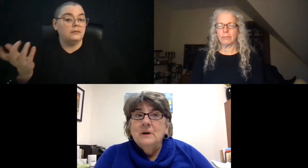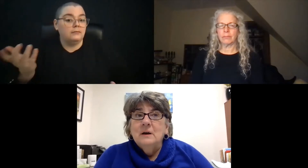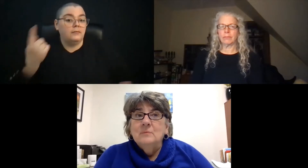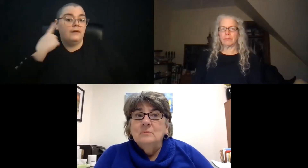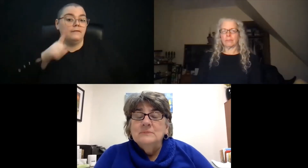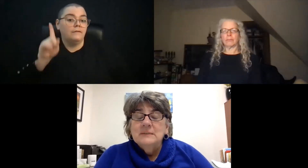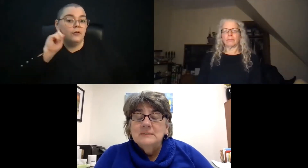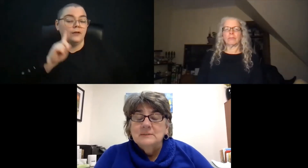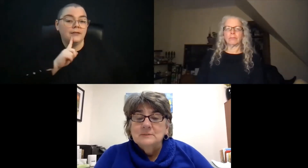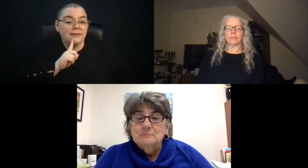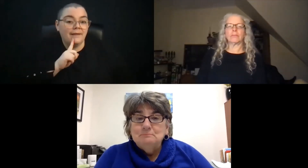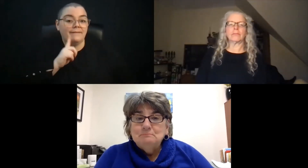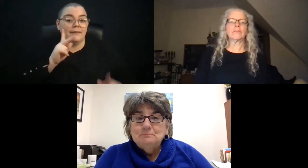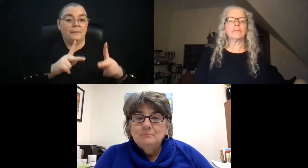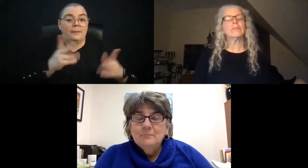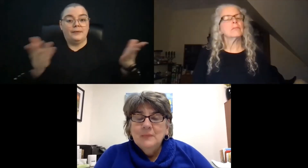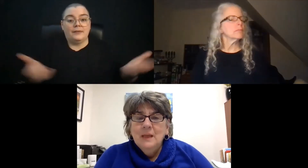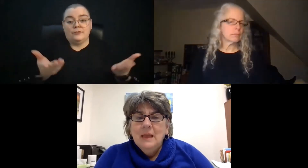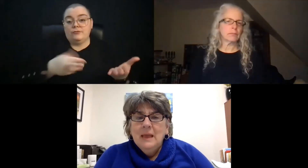citizens.